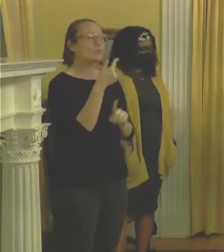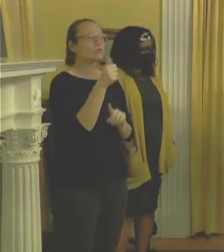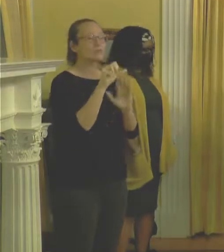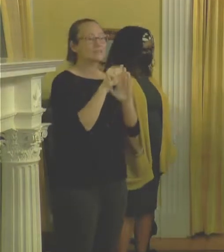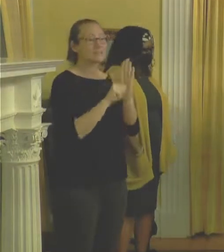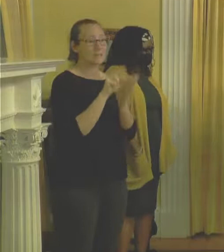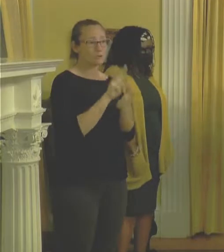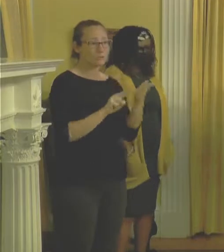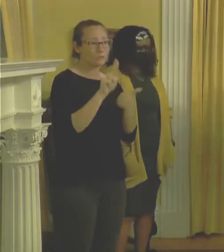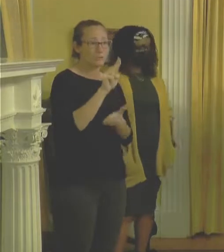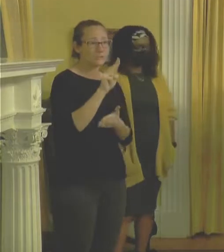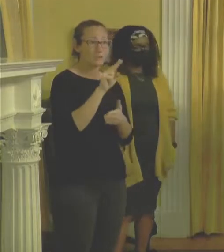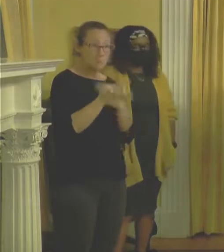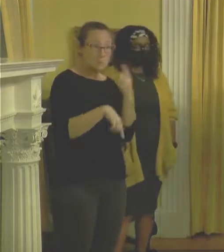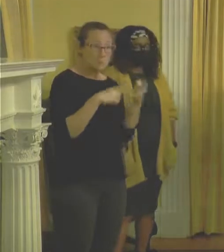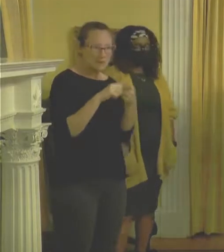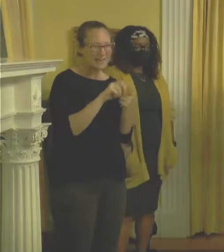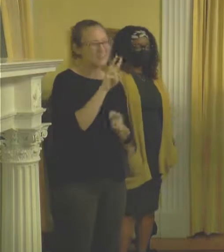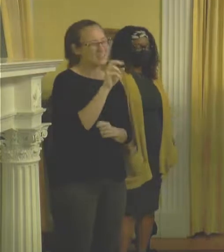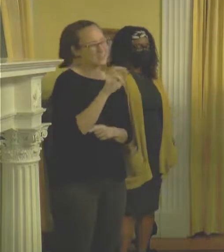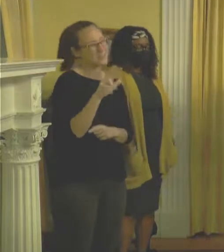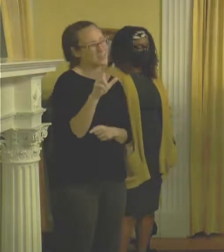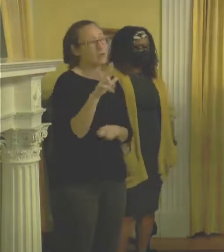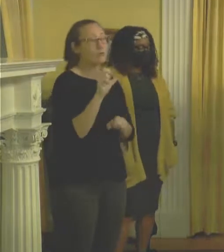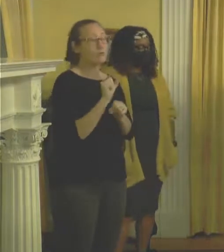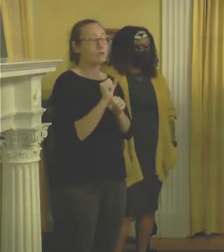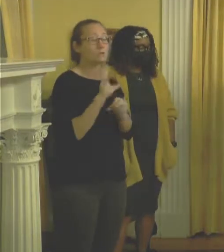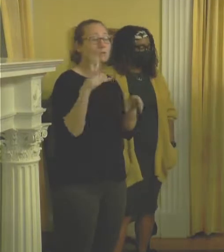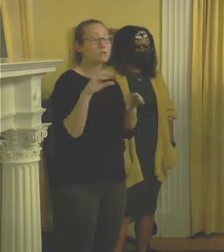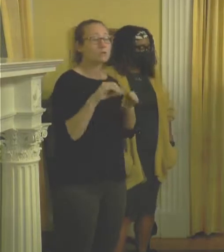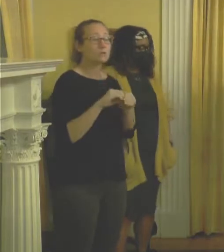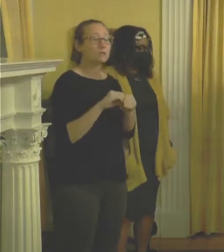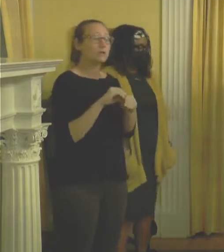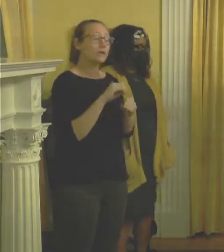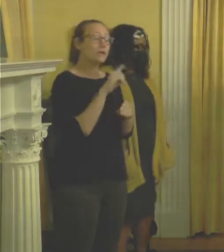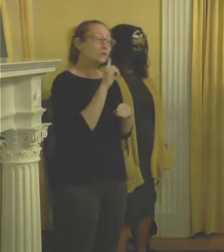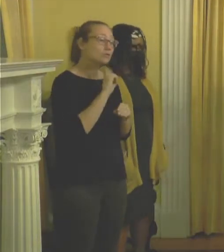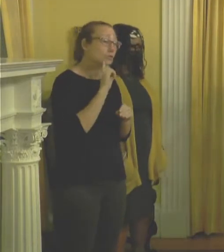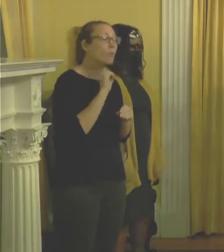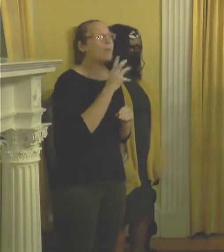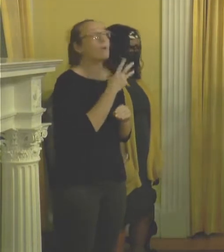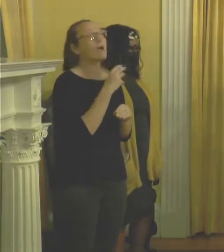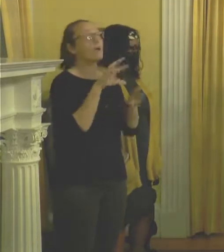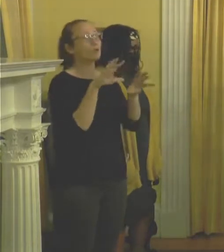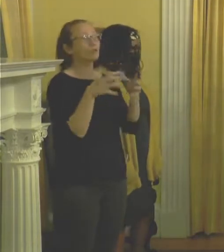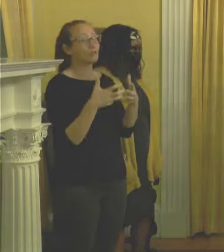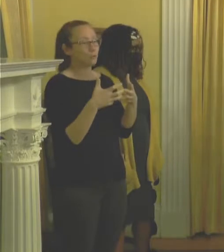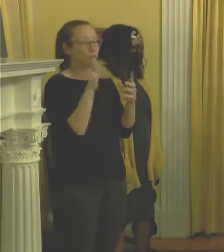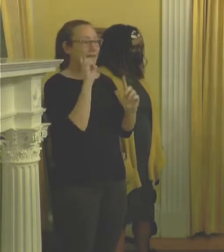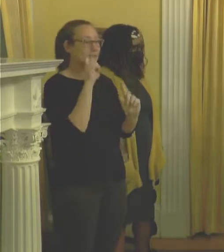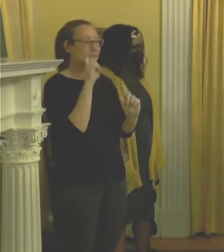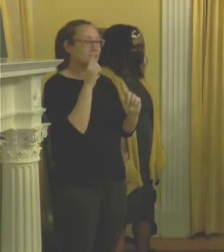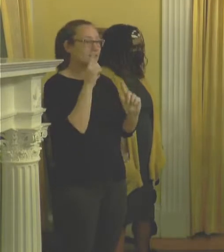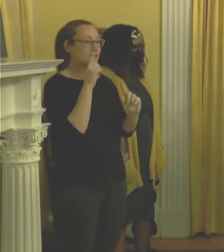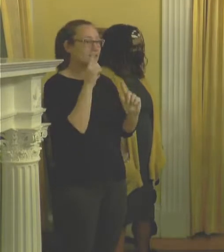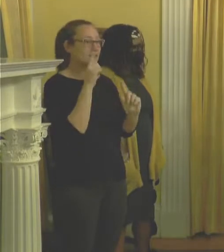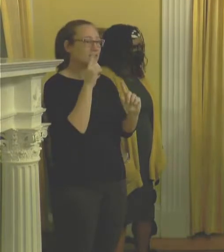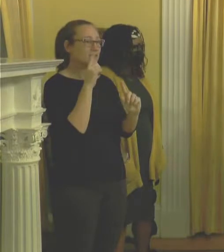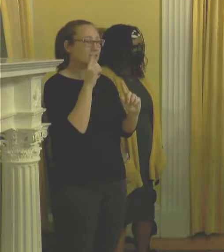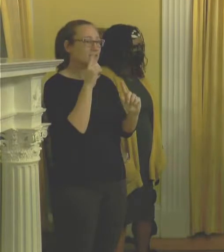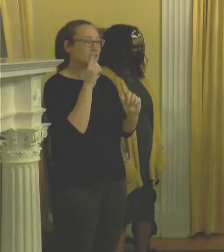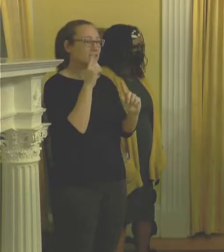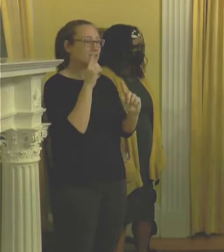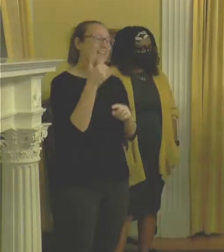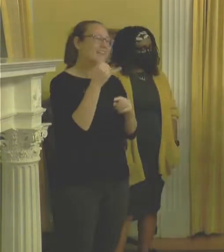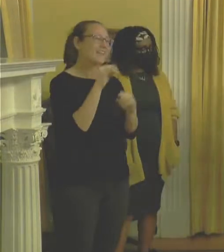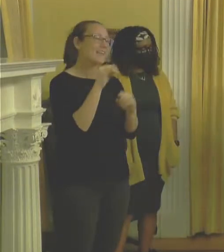in 2003. Her work has been included in solo and group exhibitions at venues such as the Yellow House in Jacksonville, the